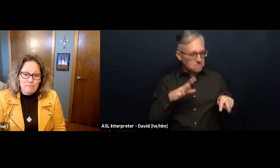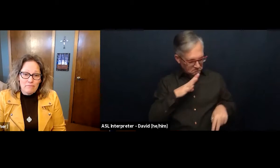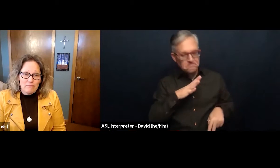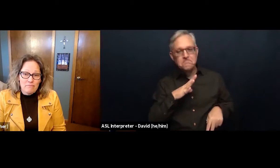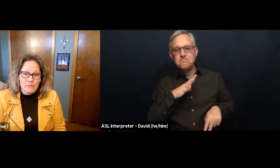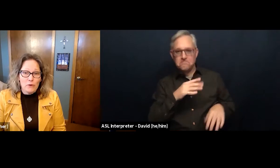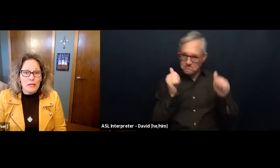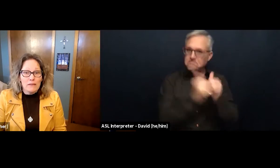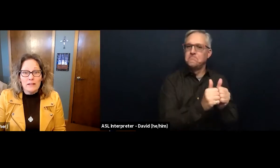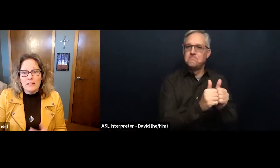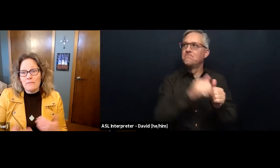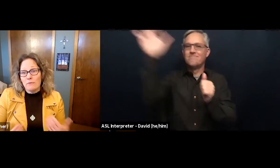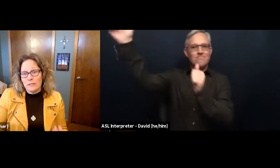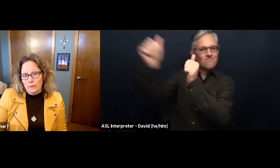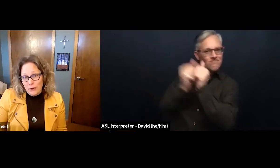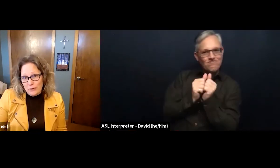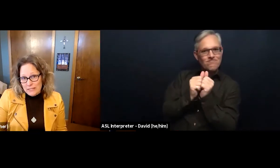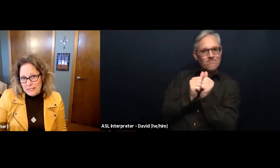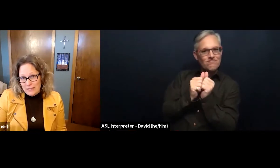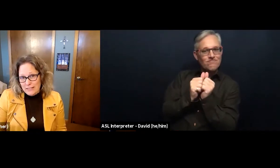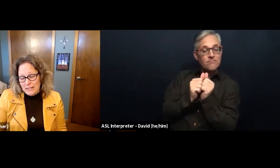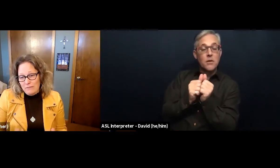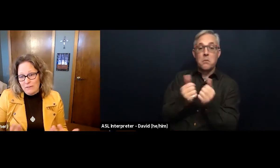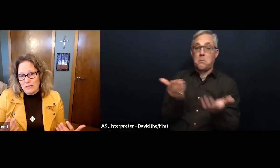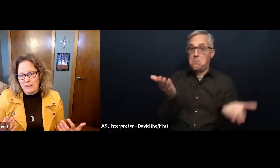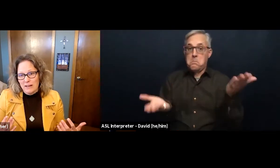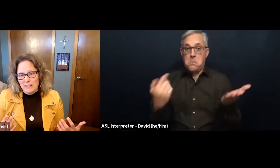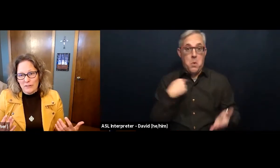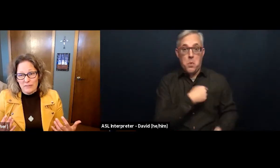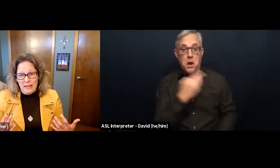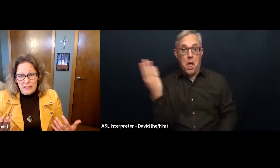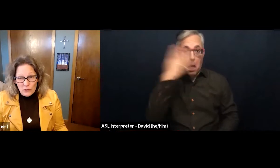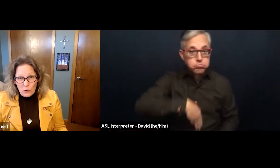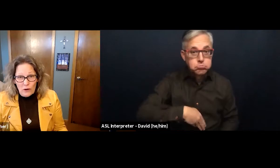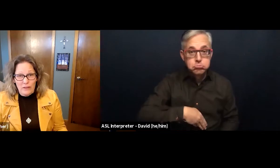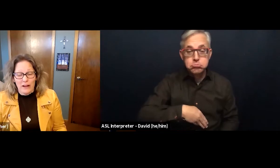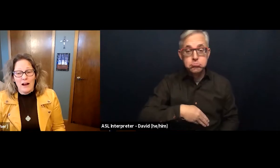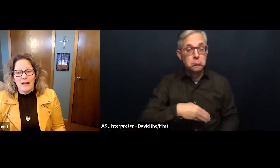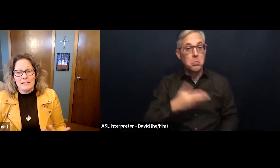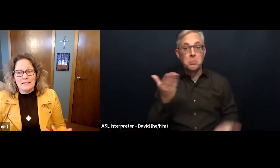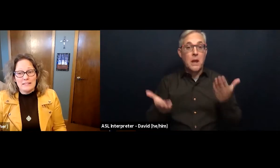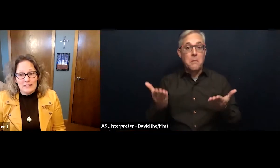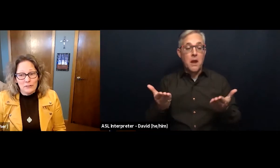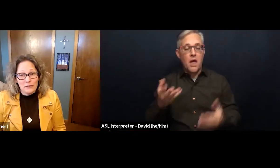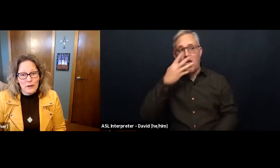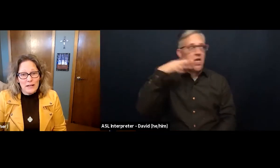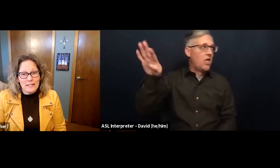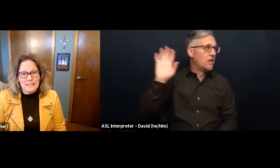So even if we don't notice it, even if we sort of ignore that God is near to us,